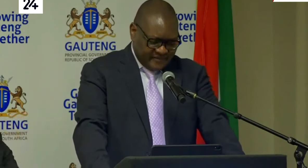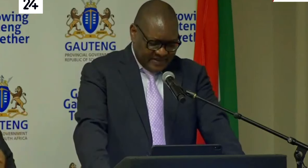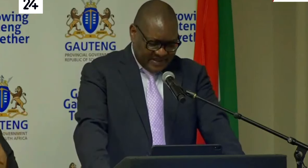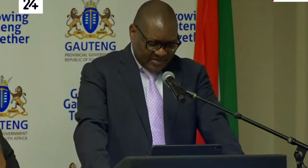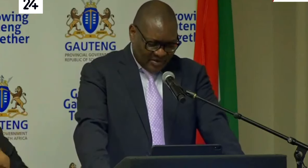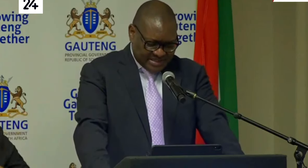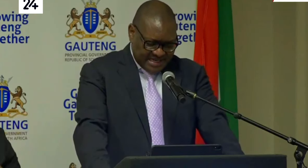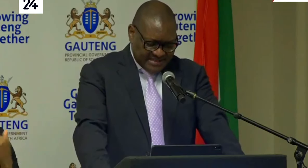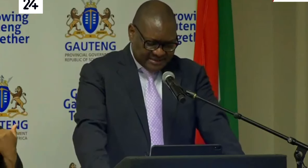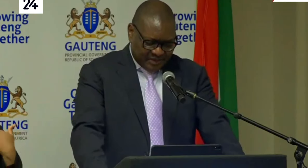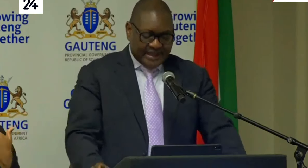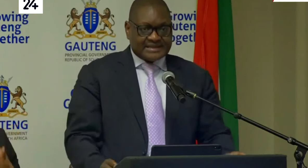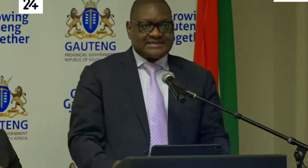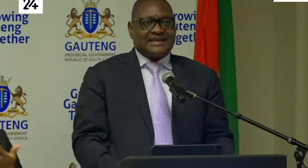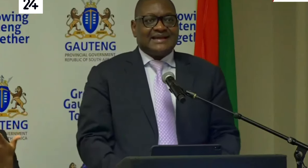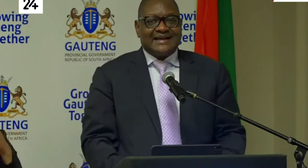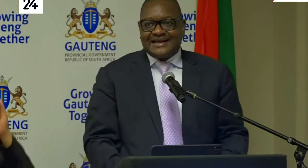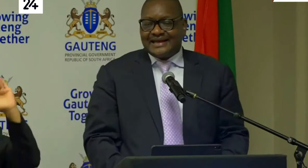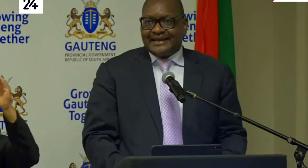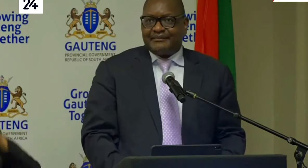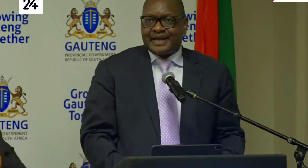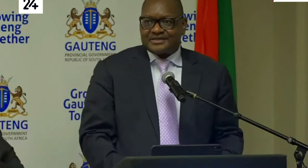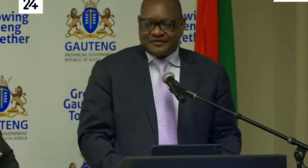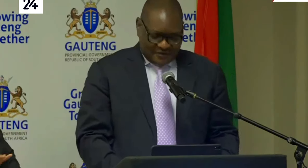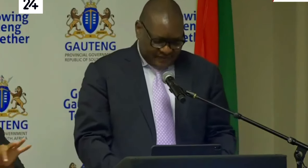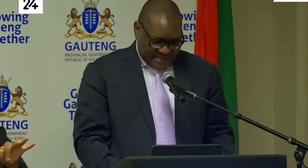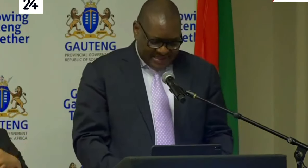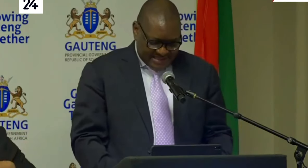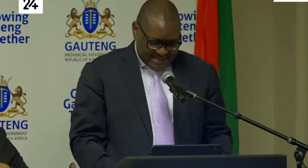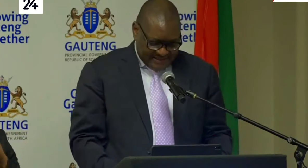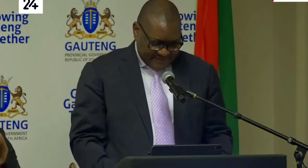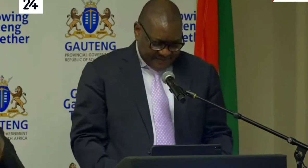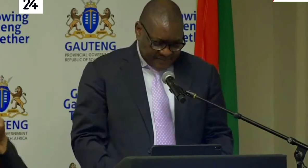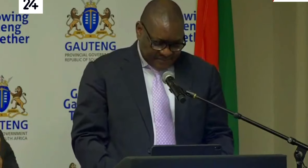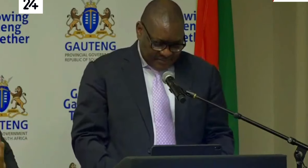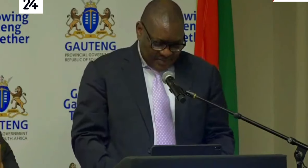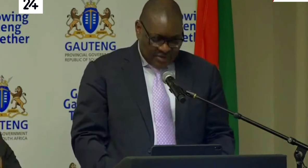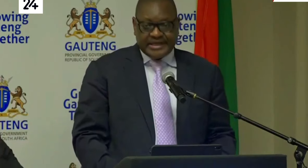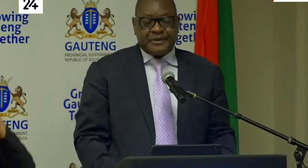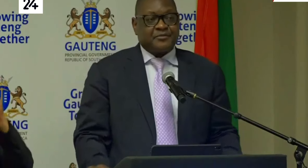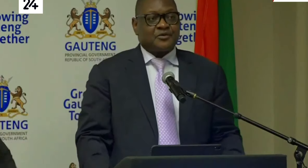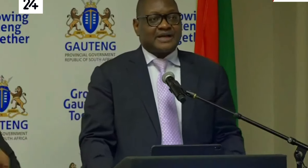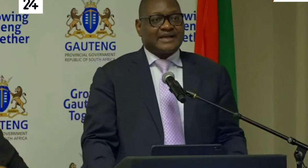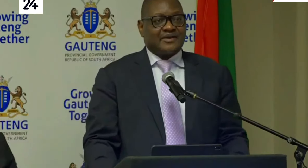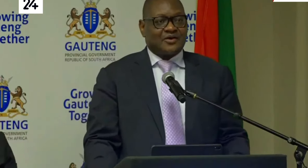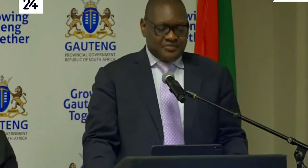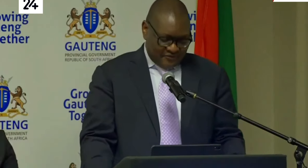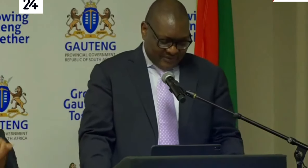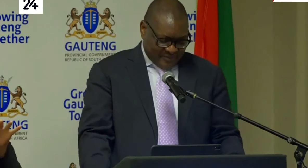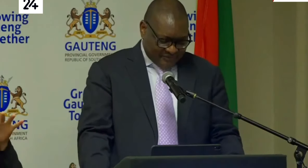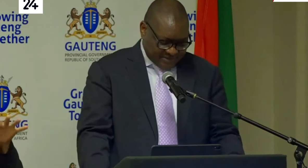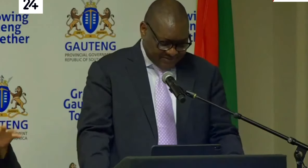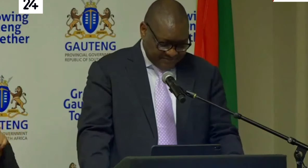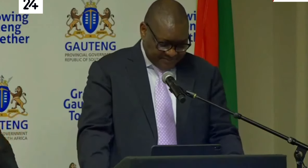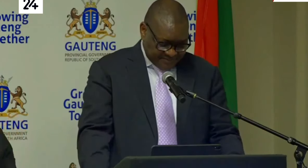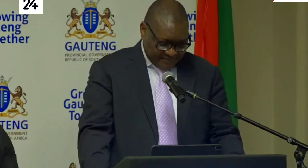and contain the spread and the impact of COVID-19 on the people and the economy of